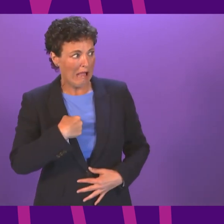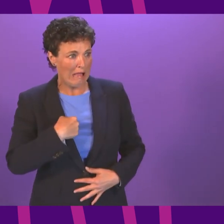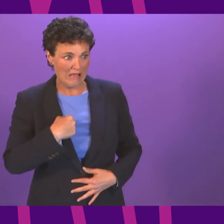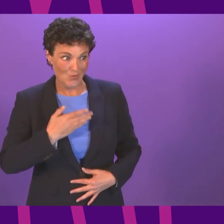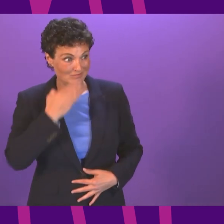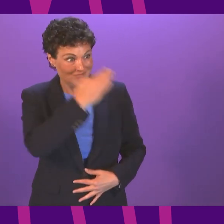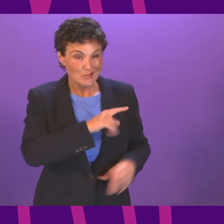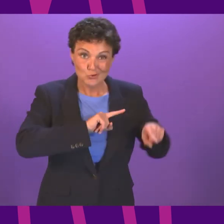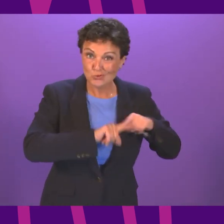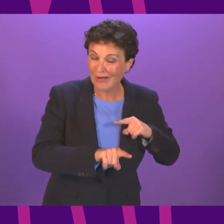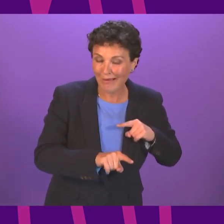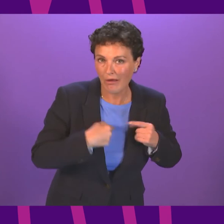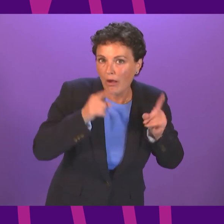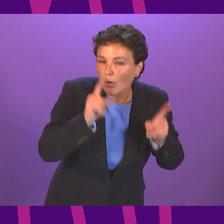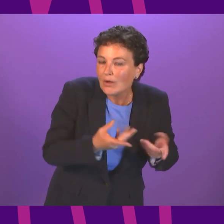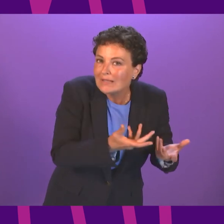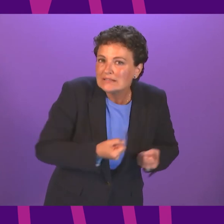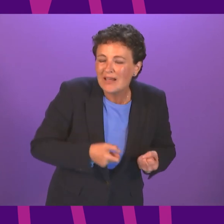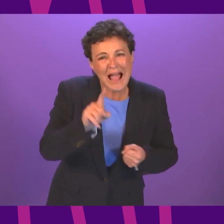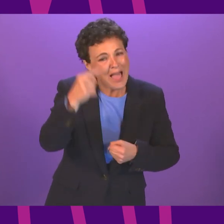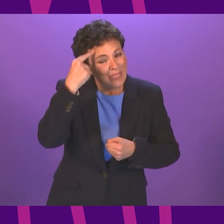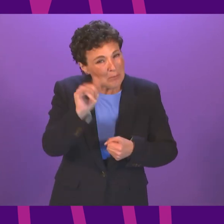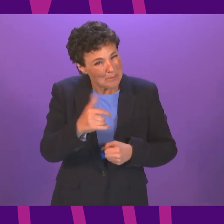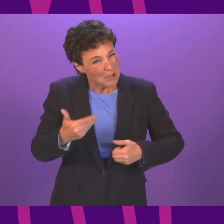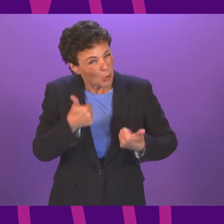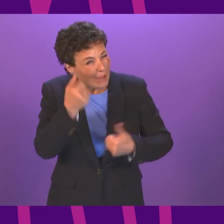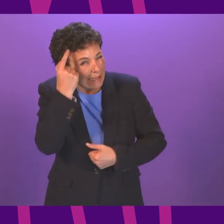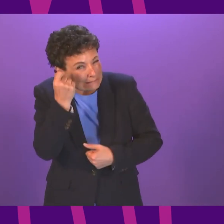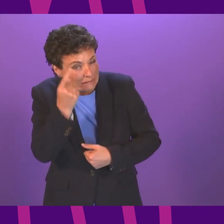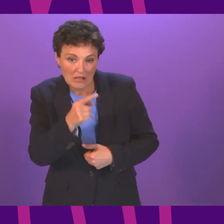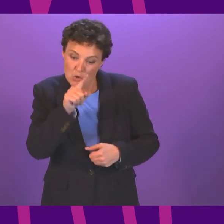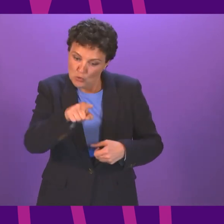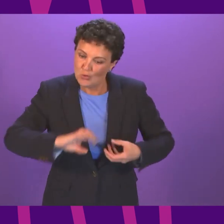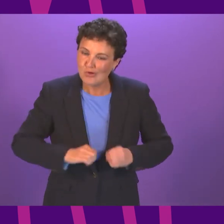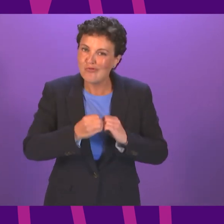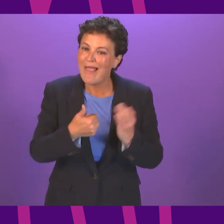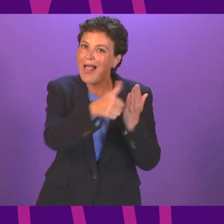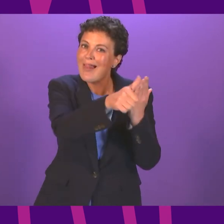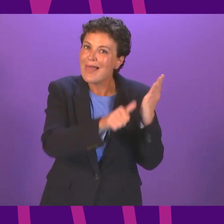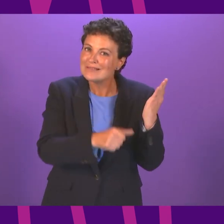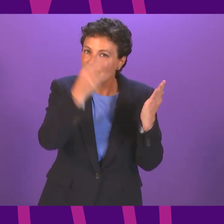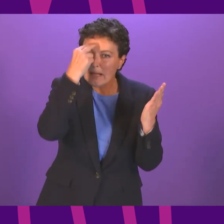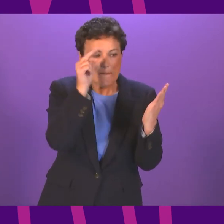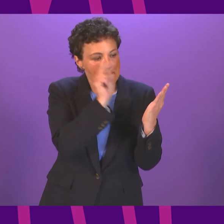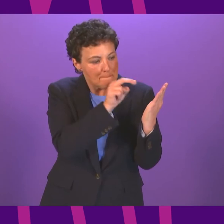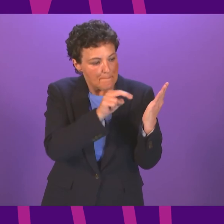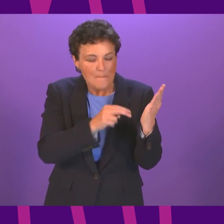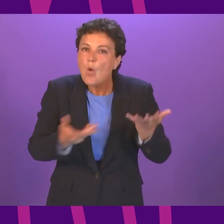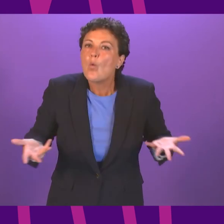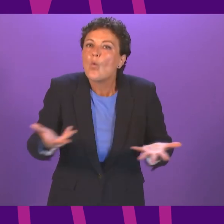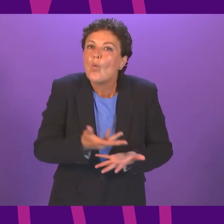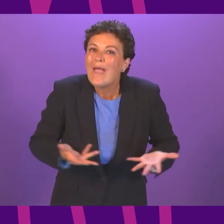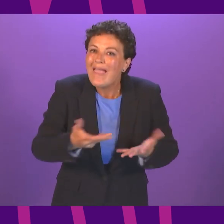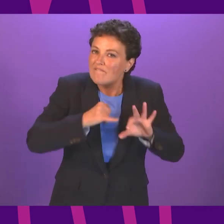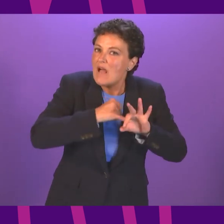First Minister, to provide a list of community pharmacies where you can uplift these for yourself and not have to go